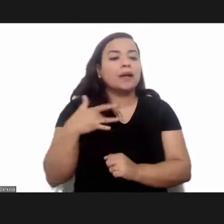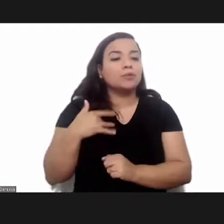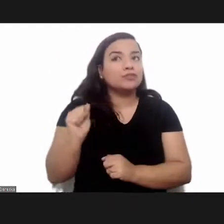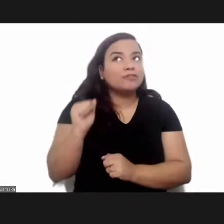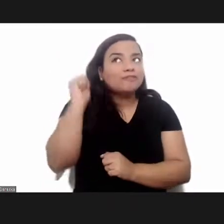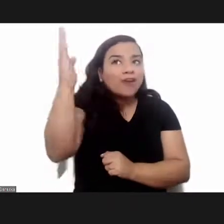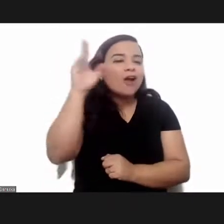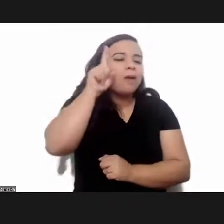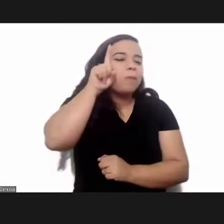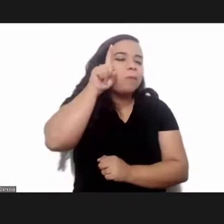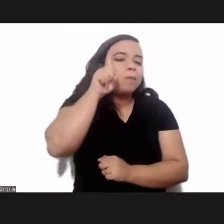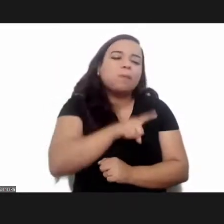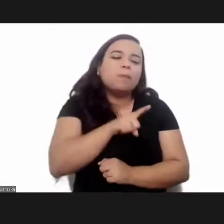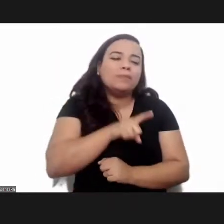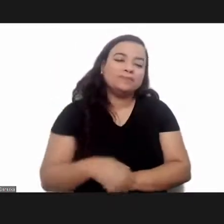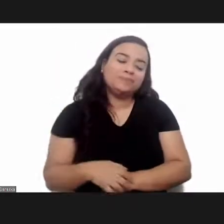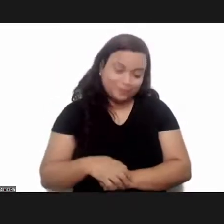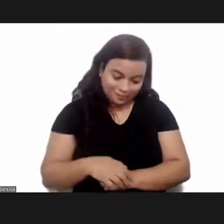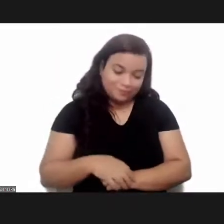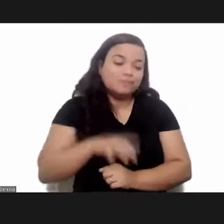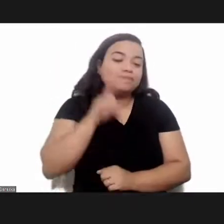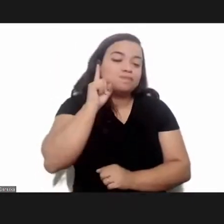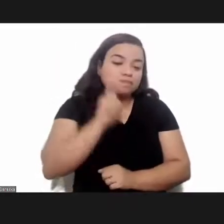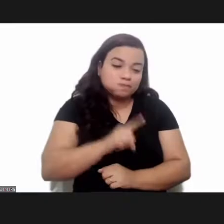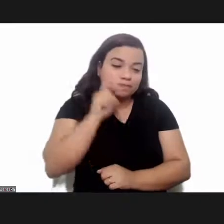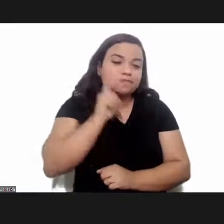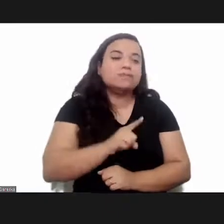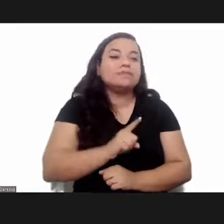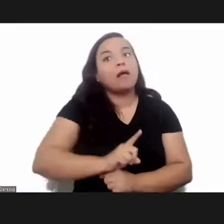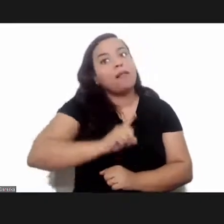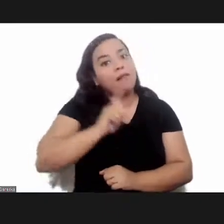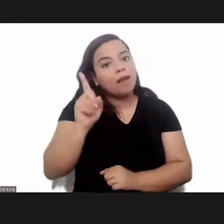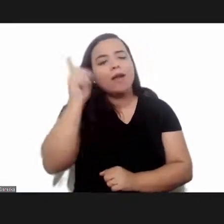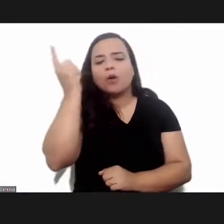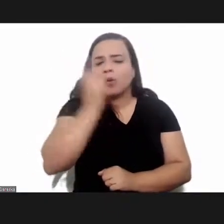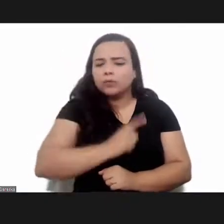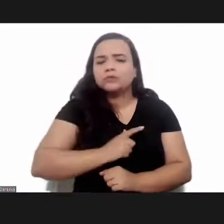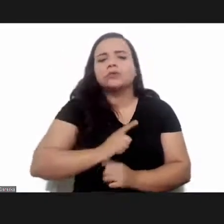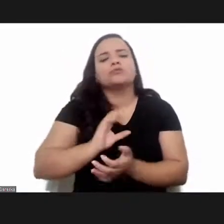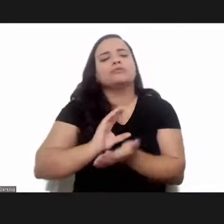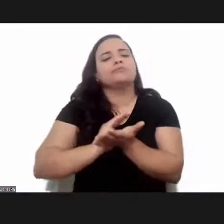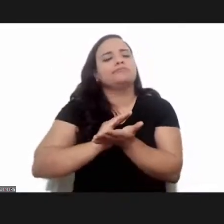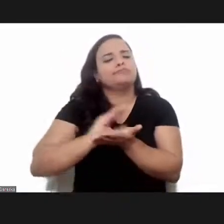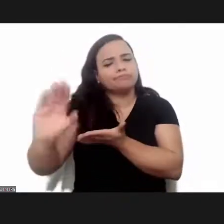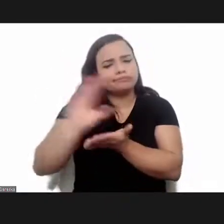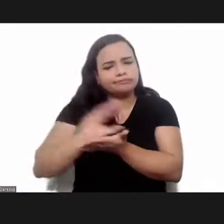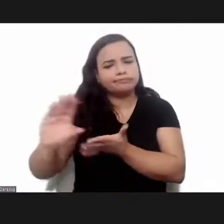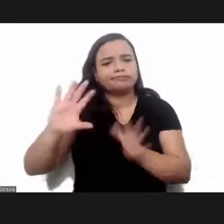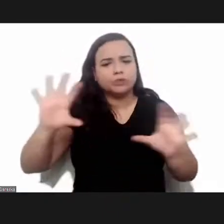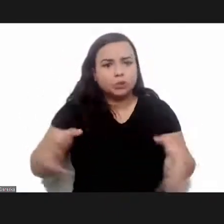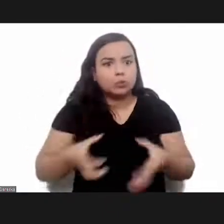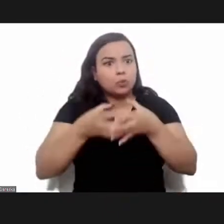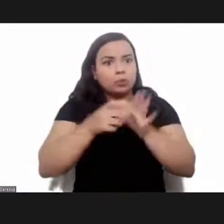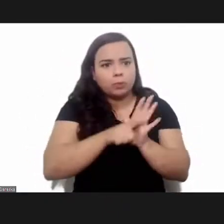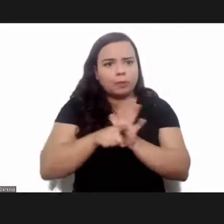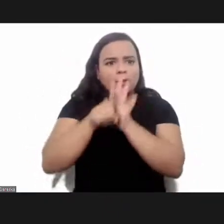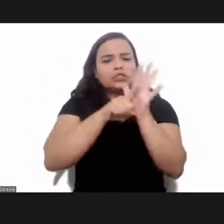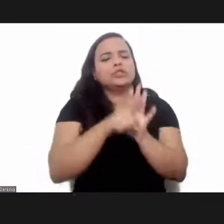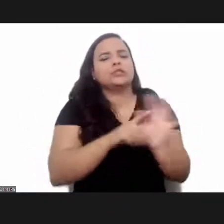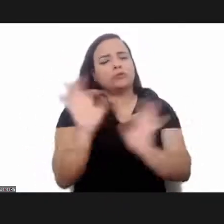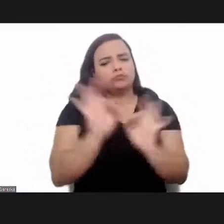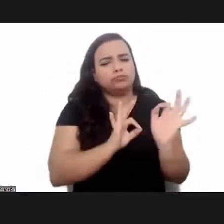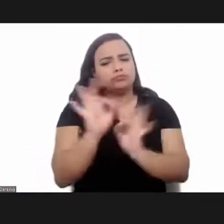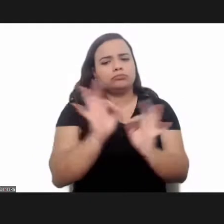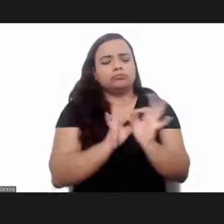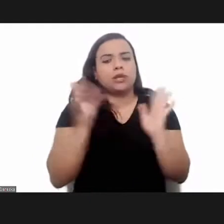united states which finally managed to provide the funding for this sequencing and to convene a group of researchers who finally